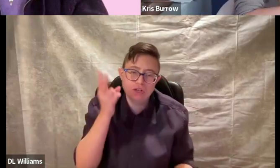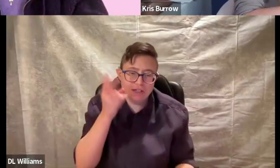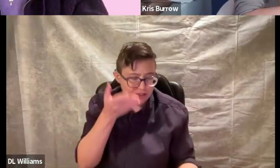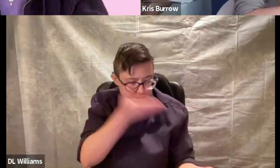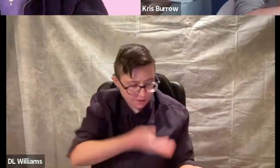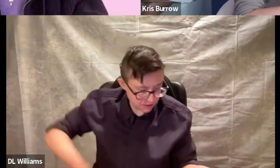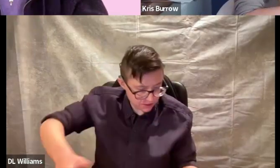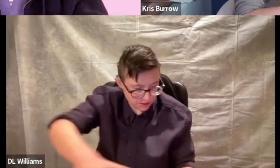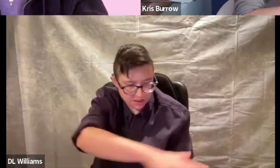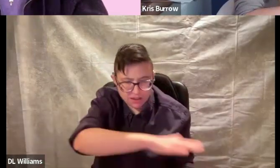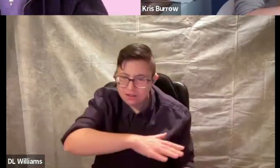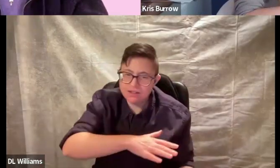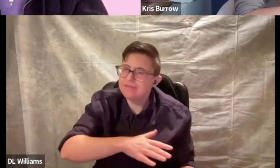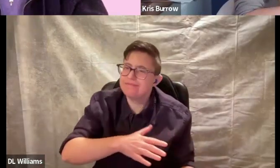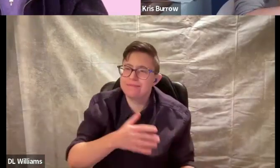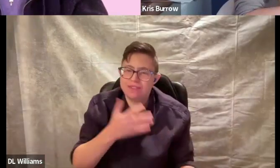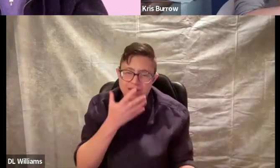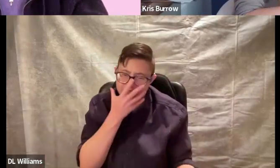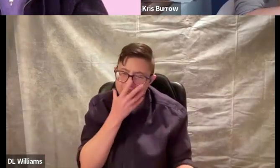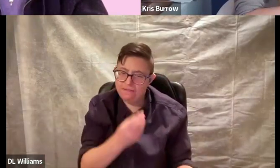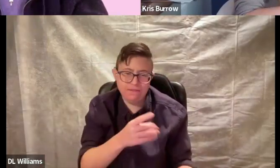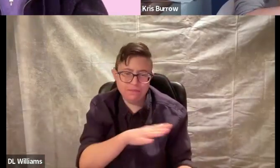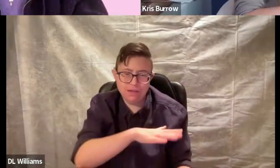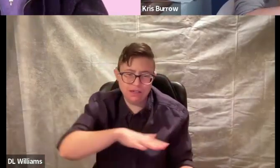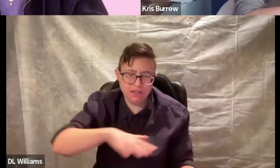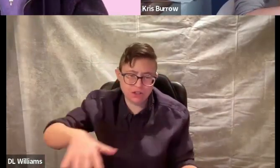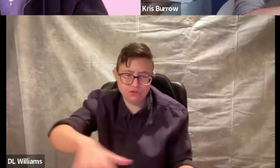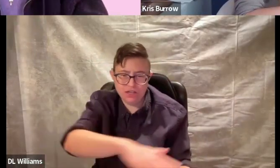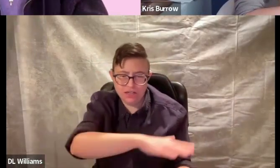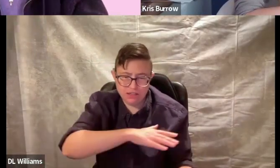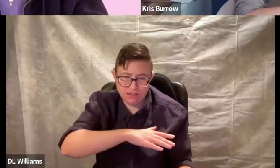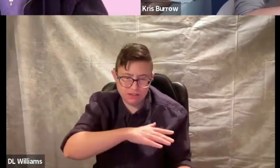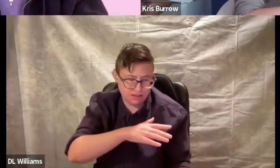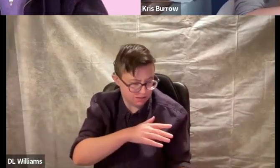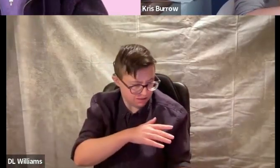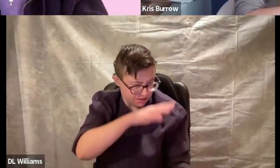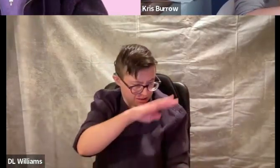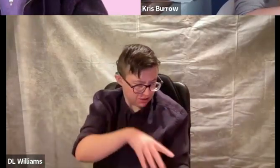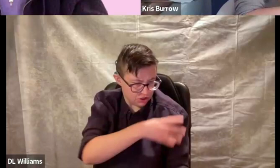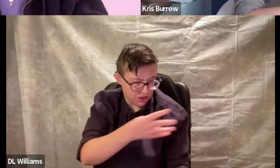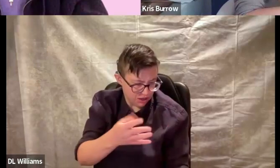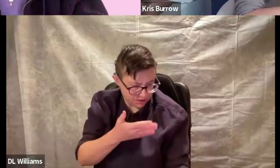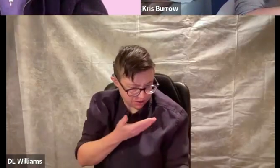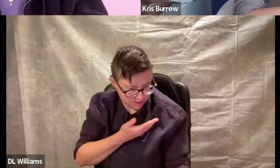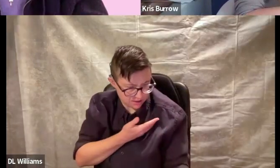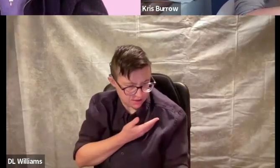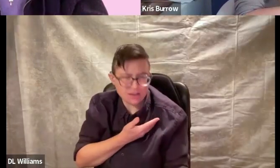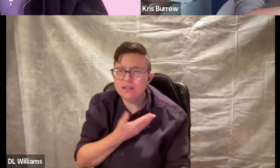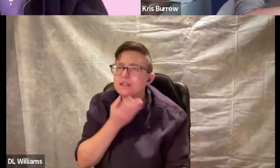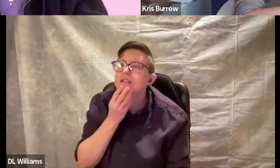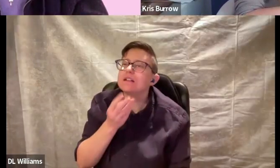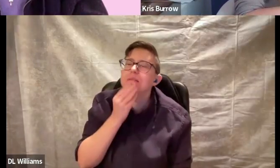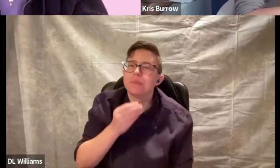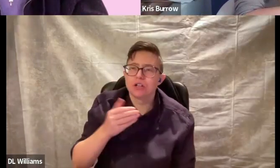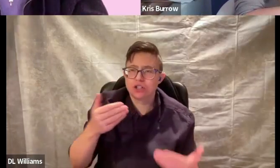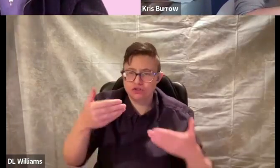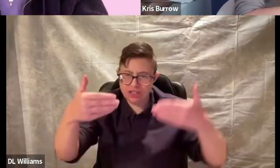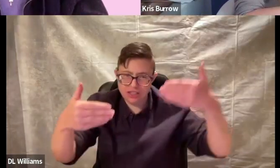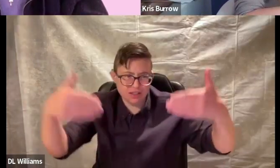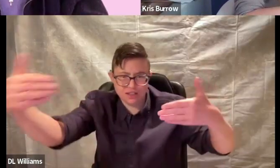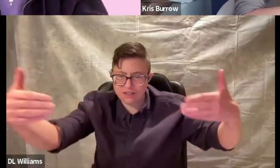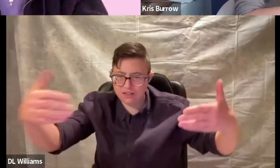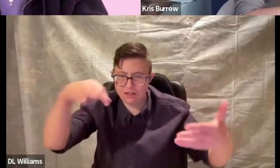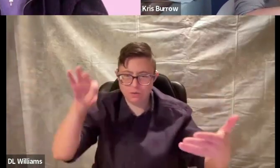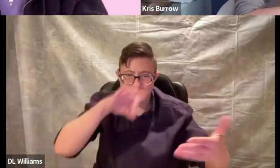rediscovered. This unfamiliar terrain is charted by